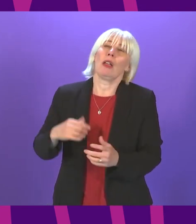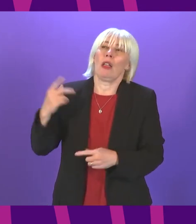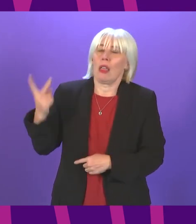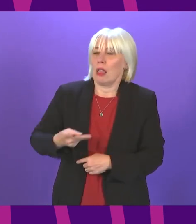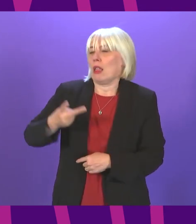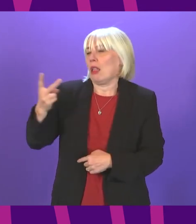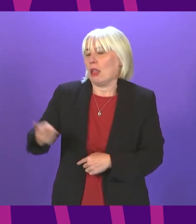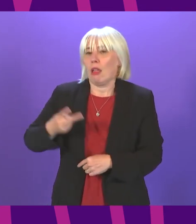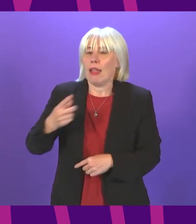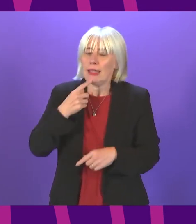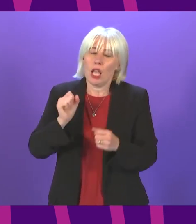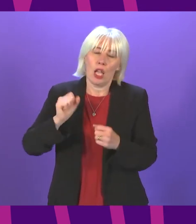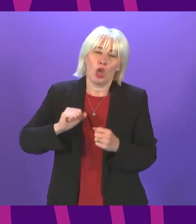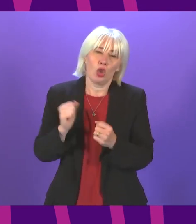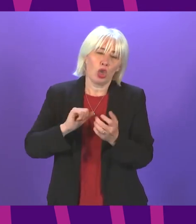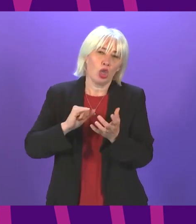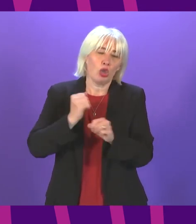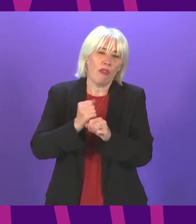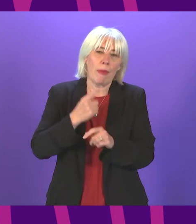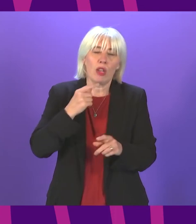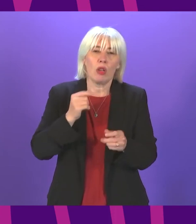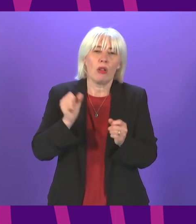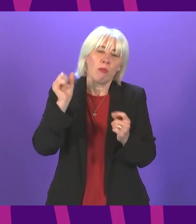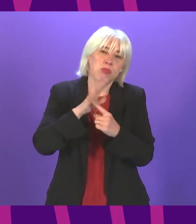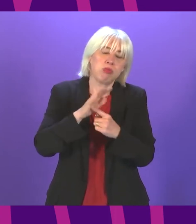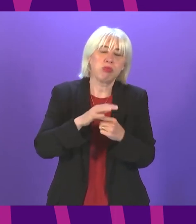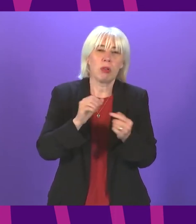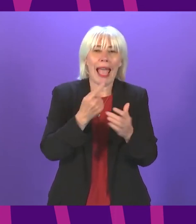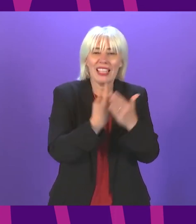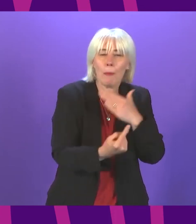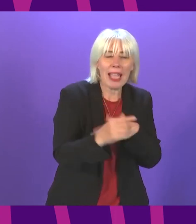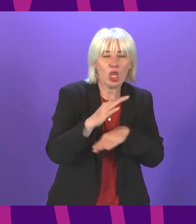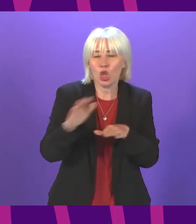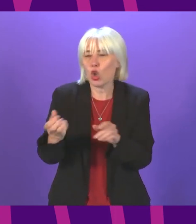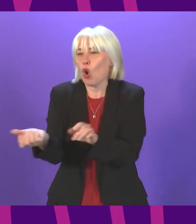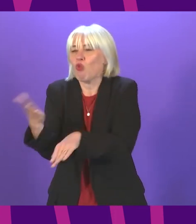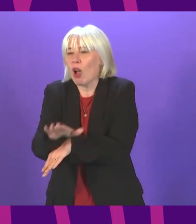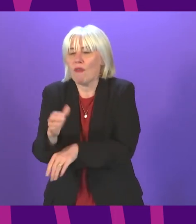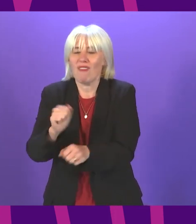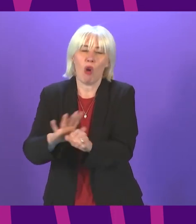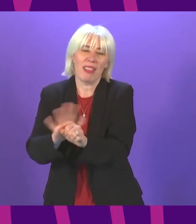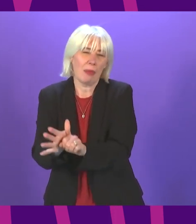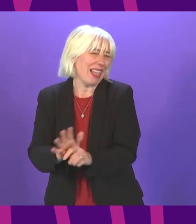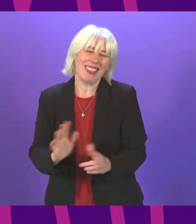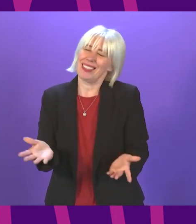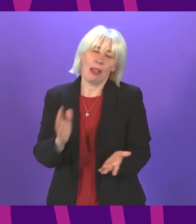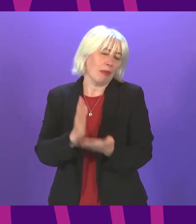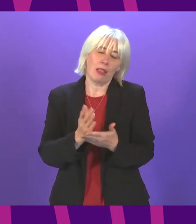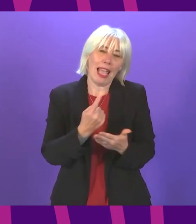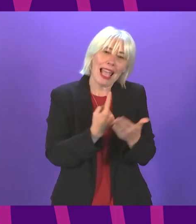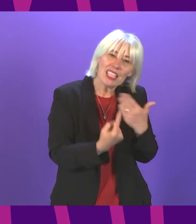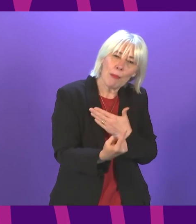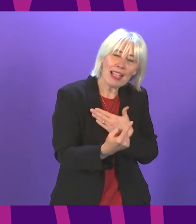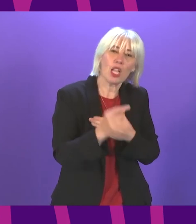Scottish Government is prioritising independence over recovery from the pandemic I would instead argue that independence